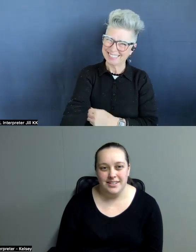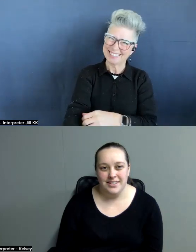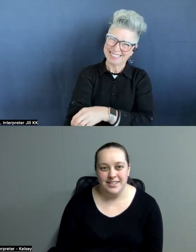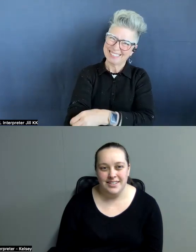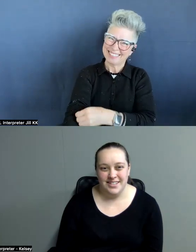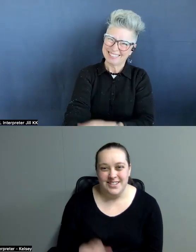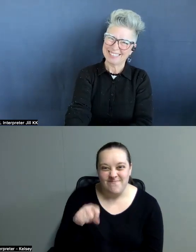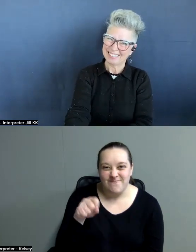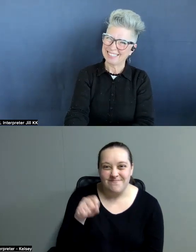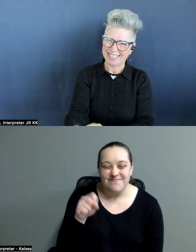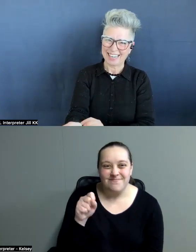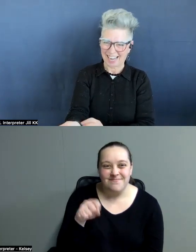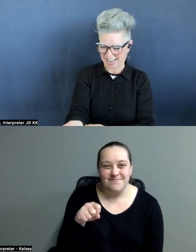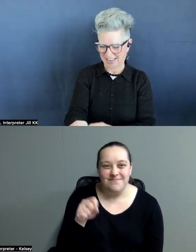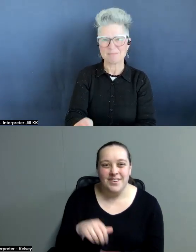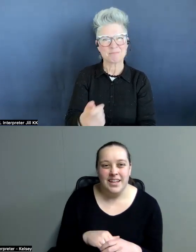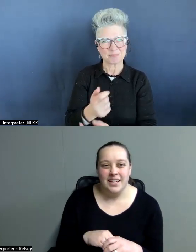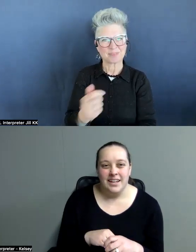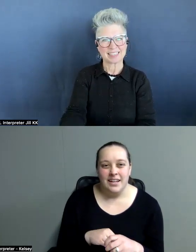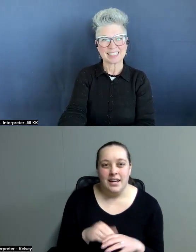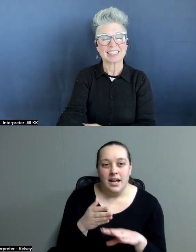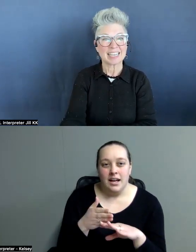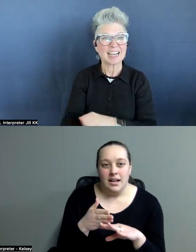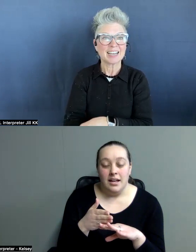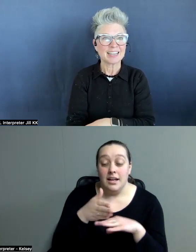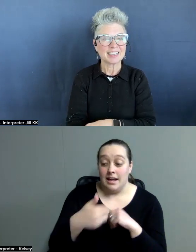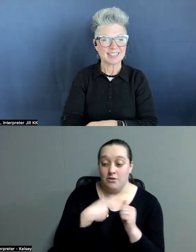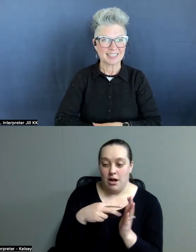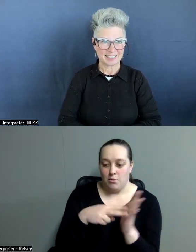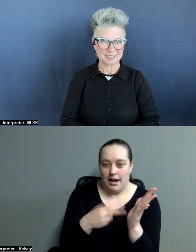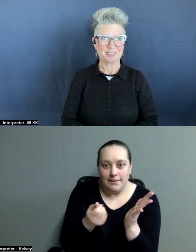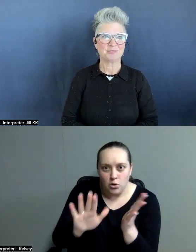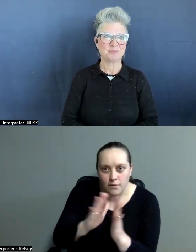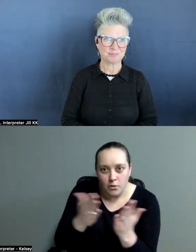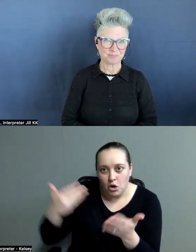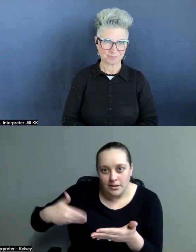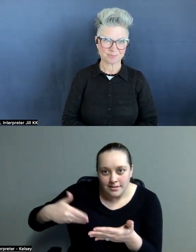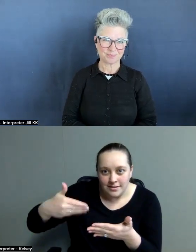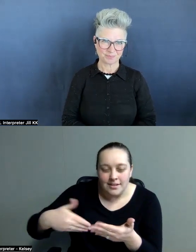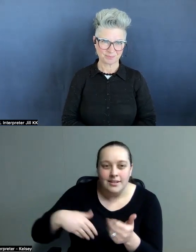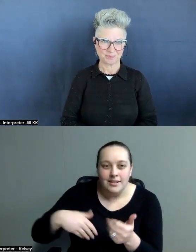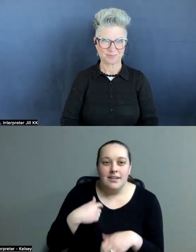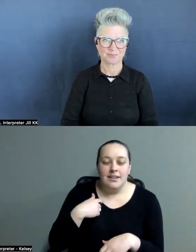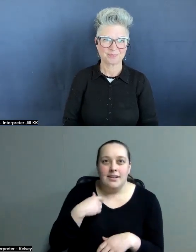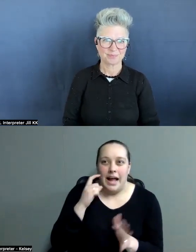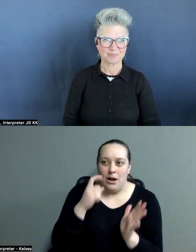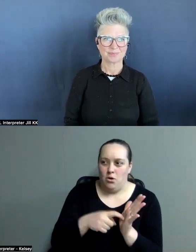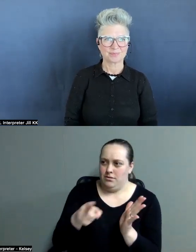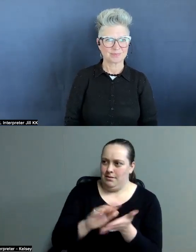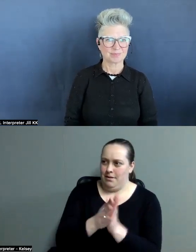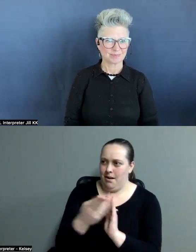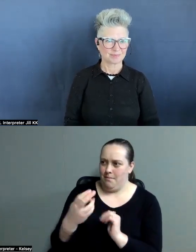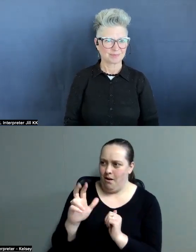Definitely, definitely. mean, after reading a couple of the books and then how they turned into Hallmark, I went like,